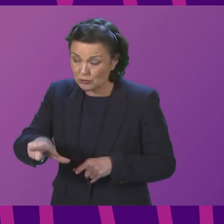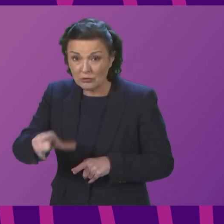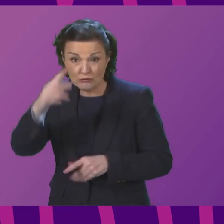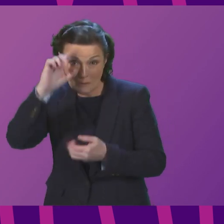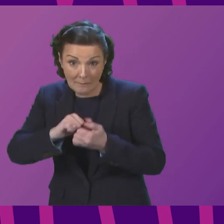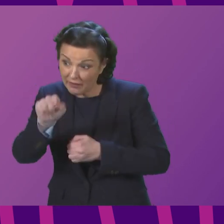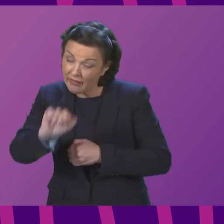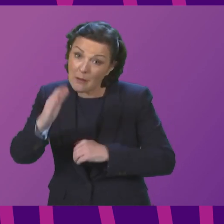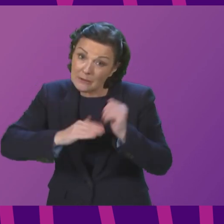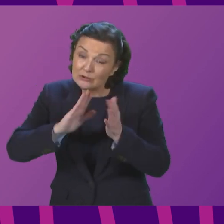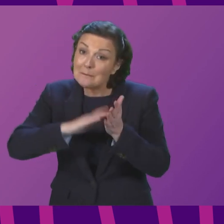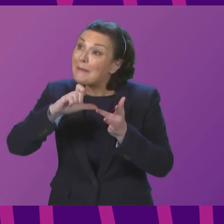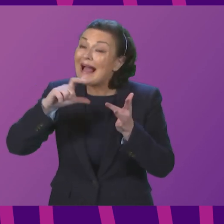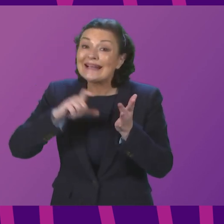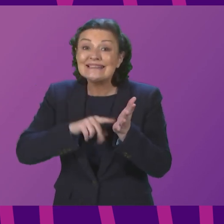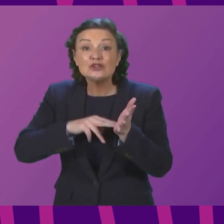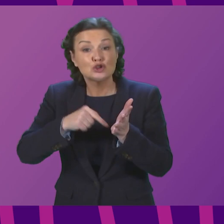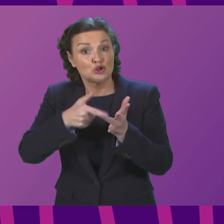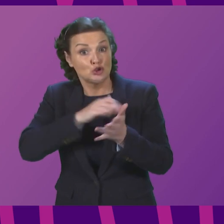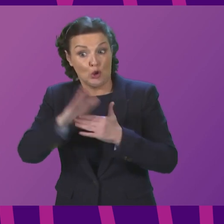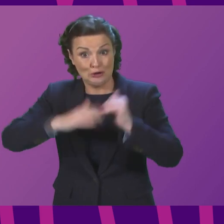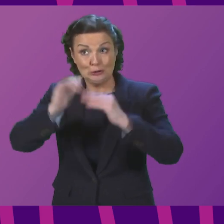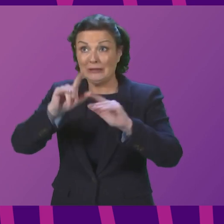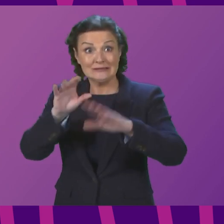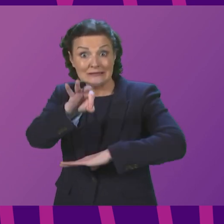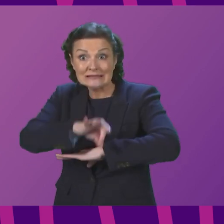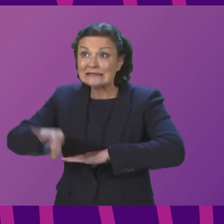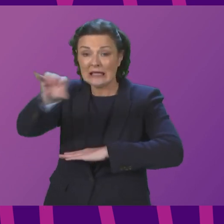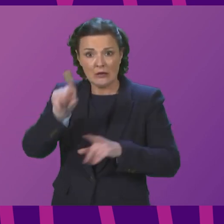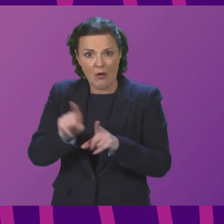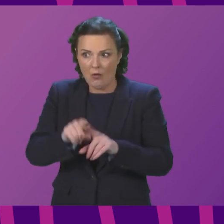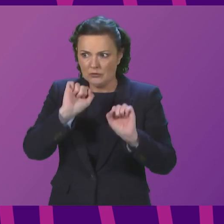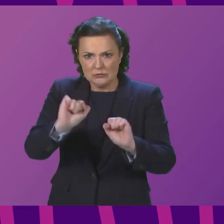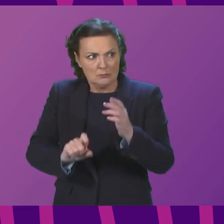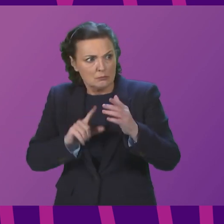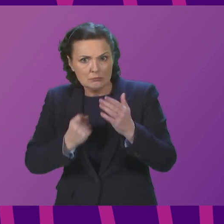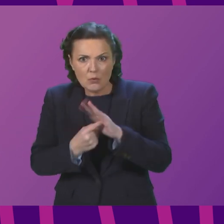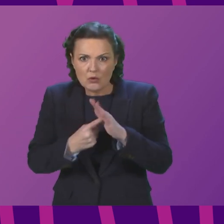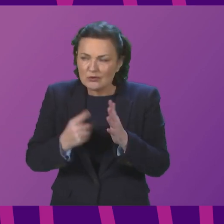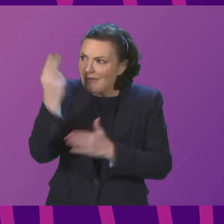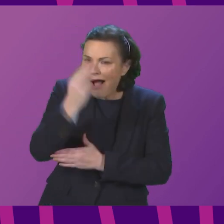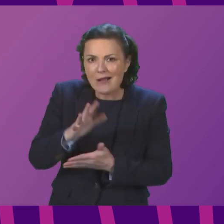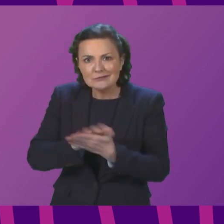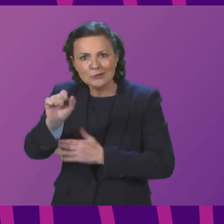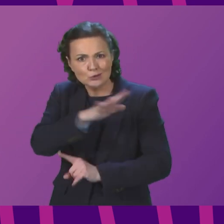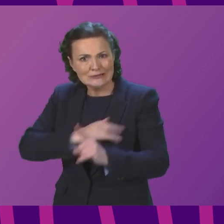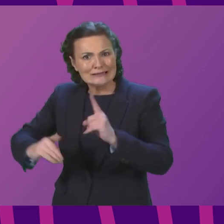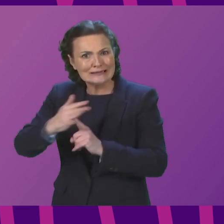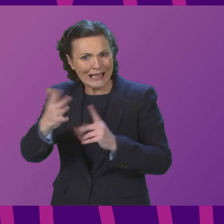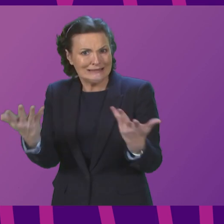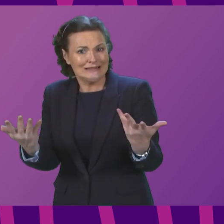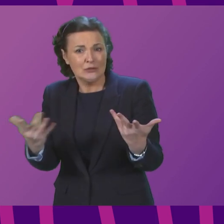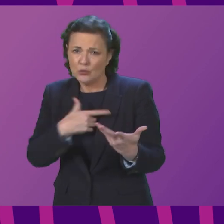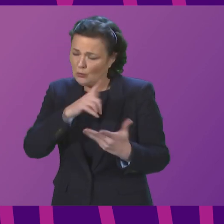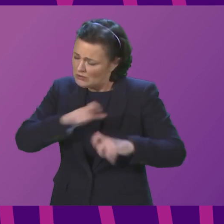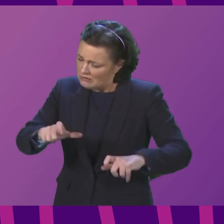McIntosh building to Glasgow, to Scotland, to the arts and culture community. So we will obviously continue to consider how